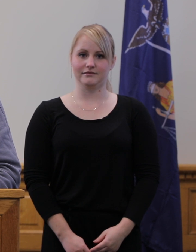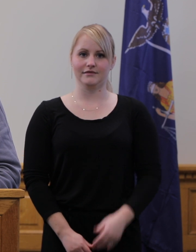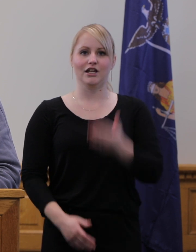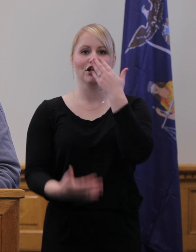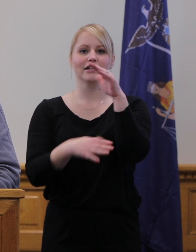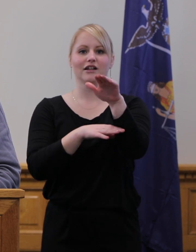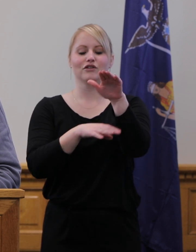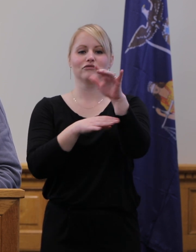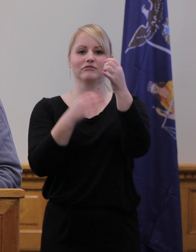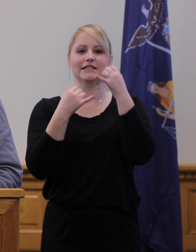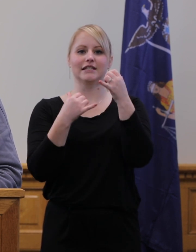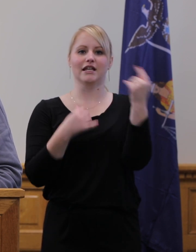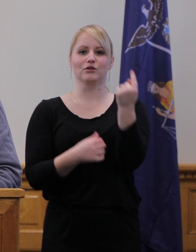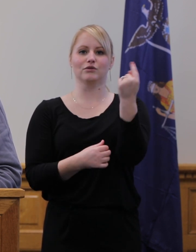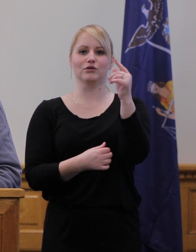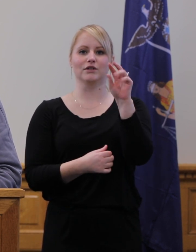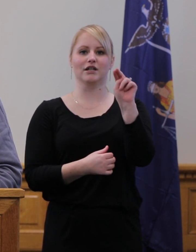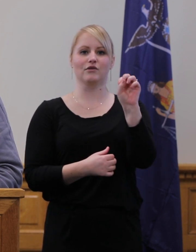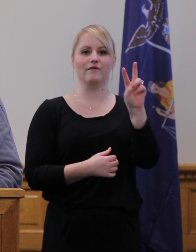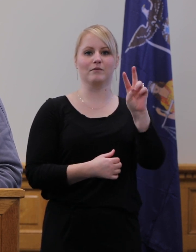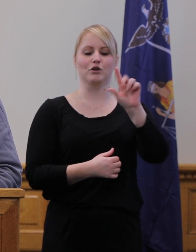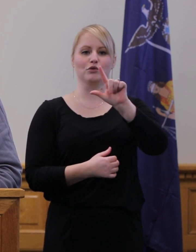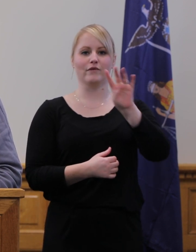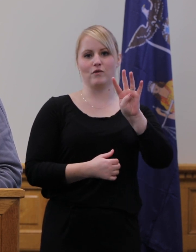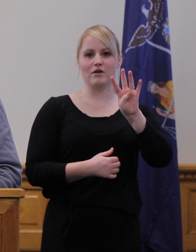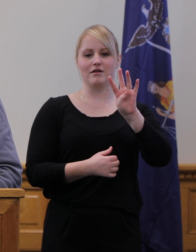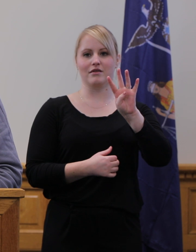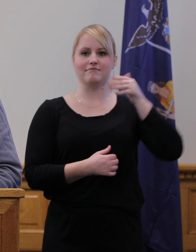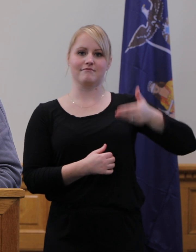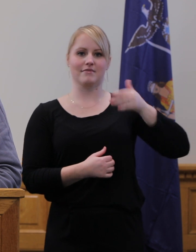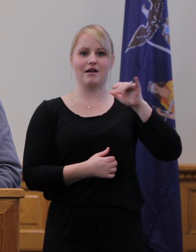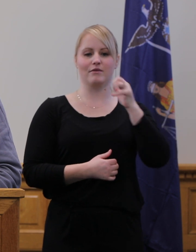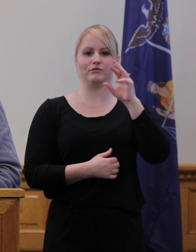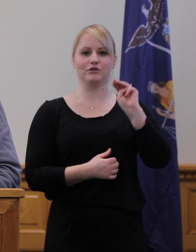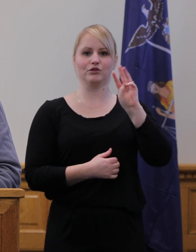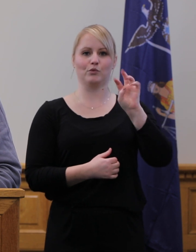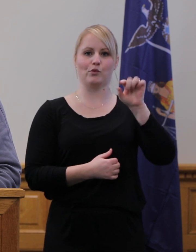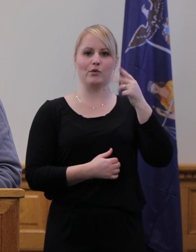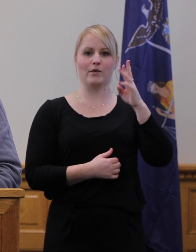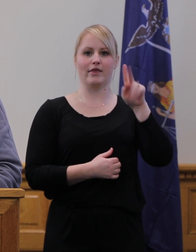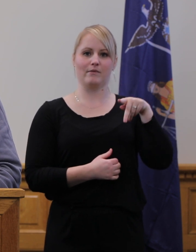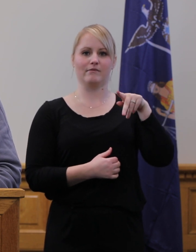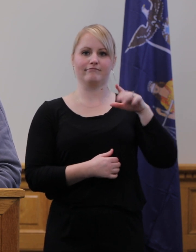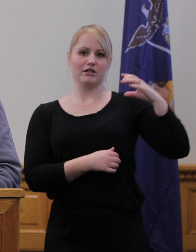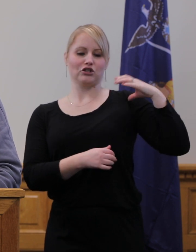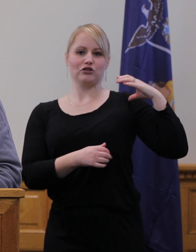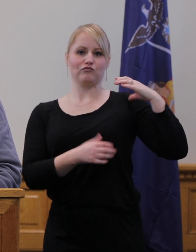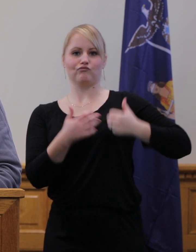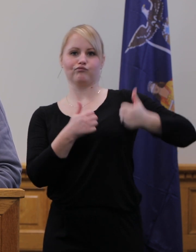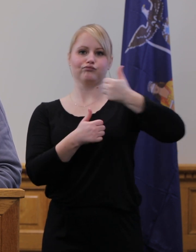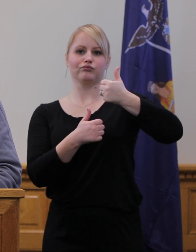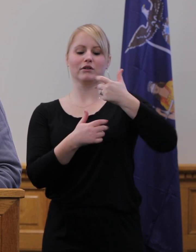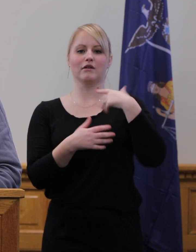Good afternoon. Today is Tuesday, November 24th. I'm Jim Weatherup, Chairman of the Oswego County Legislature. Joining me today